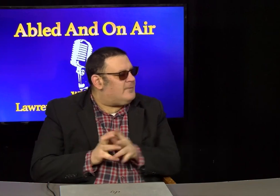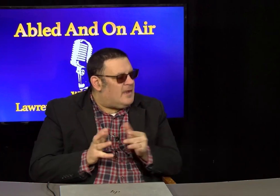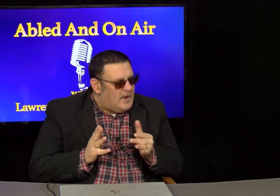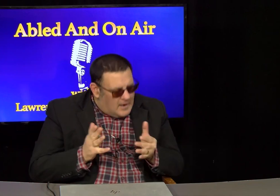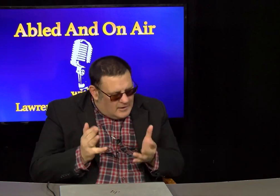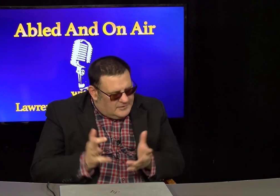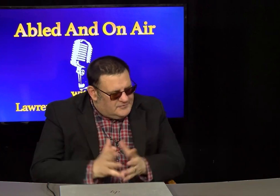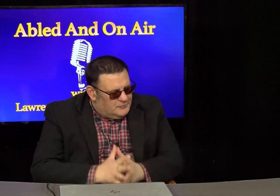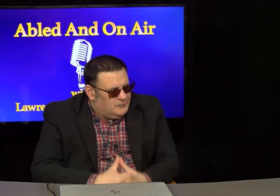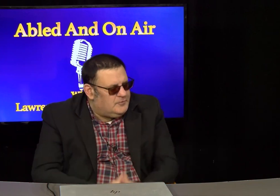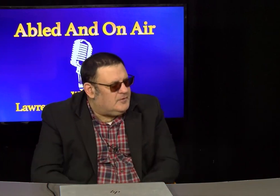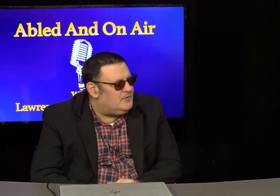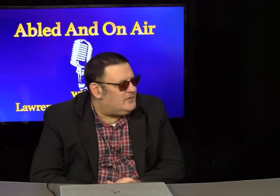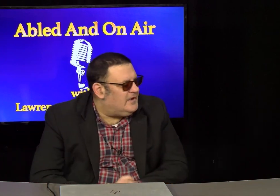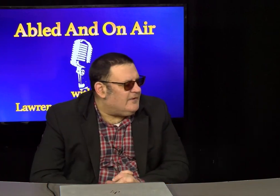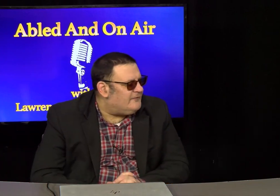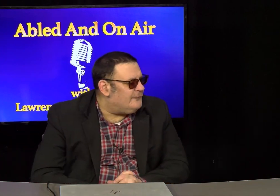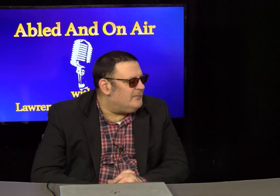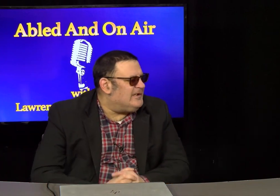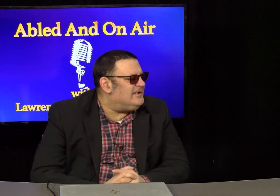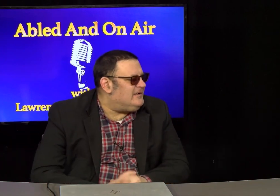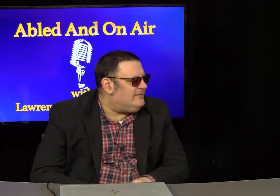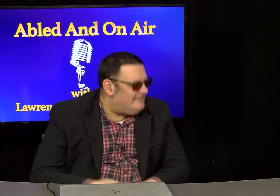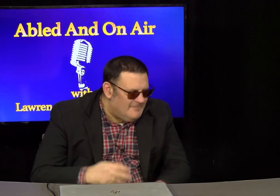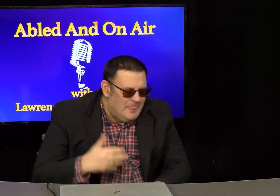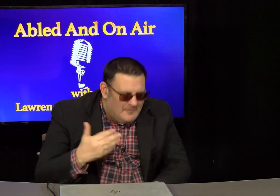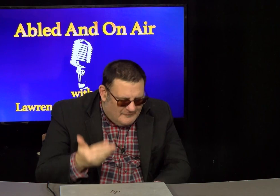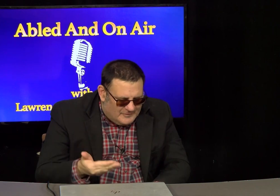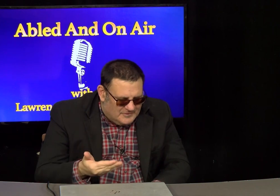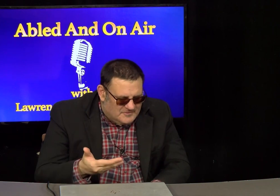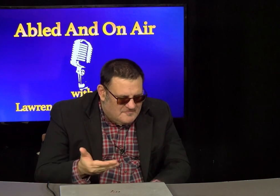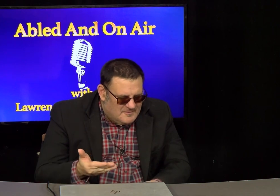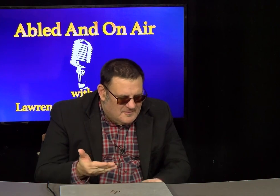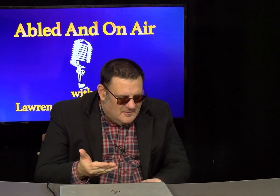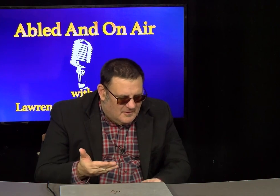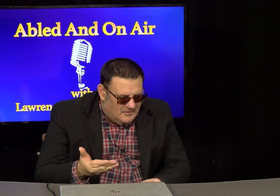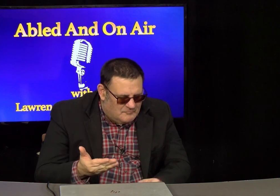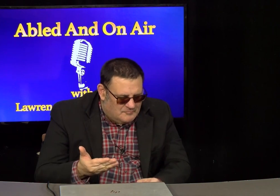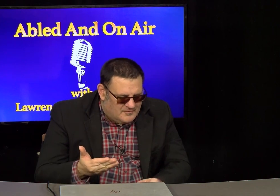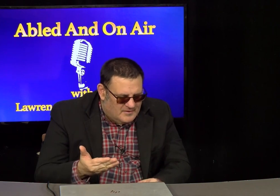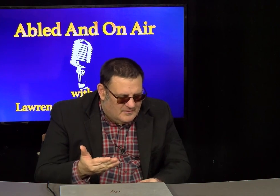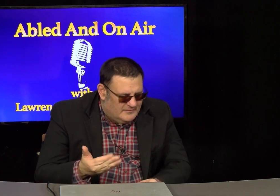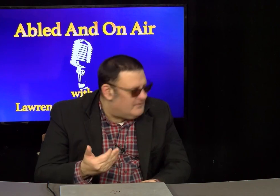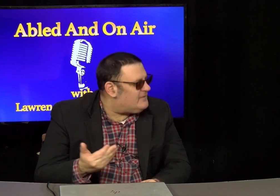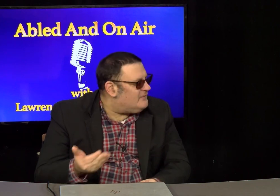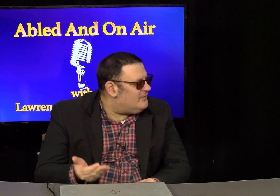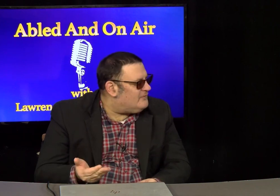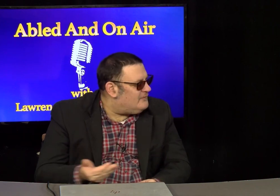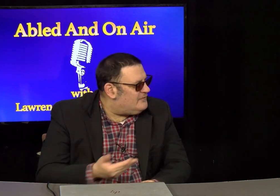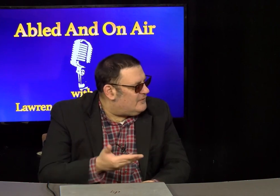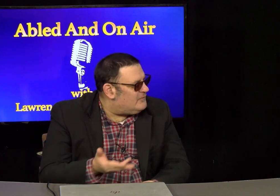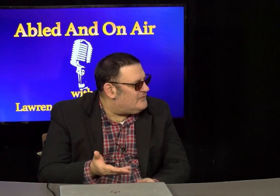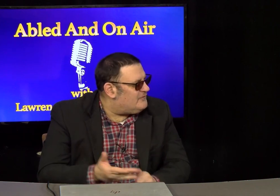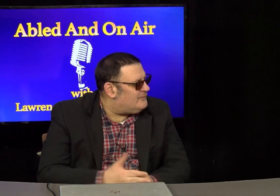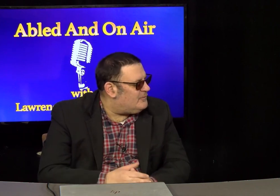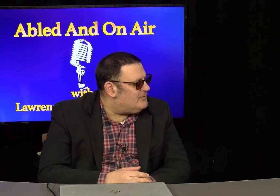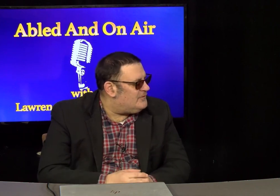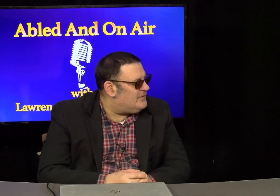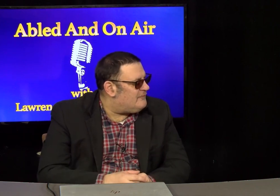How did you get to be the Director of Services for the Deaf and